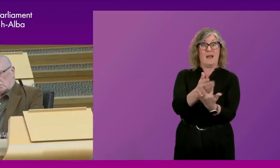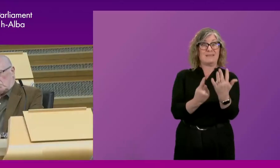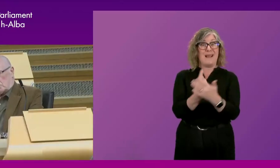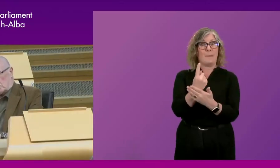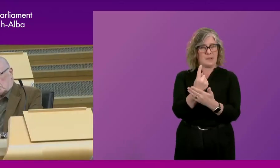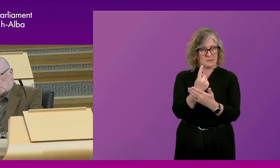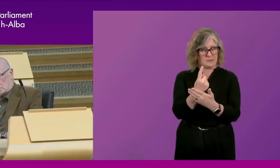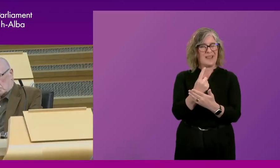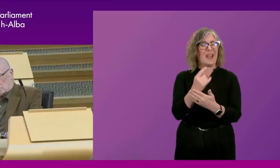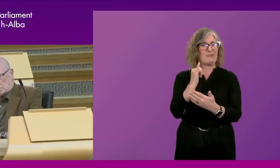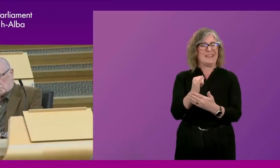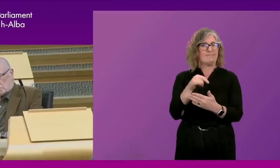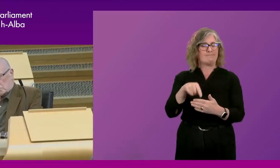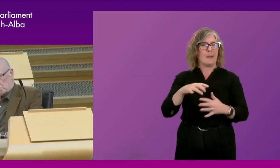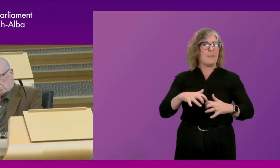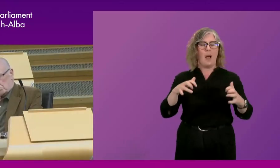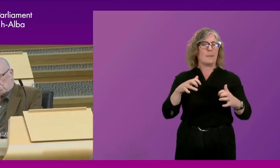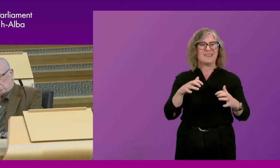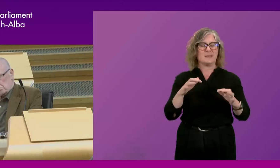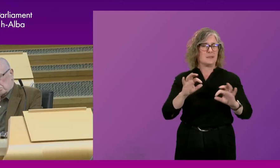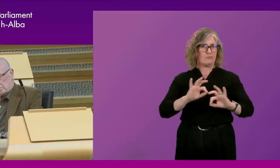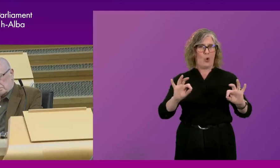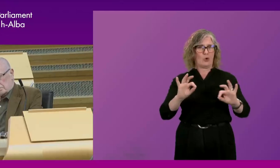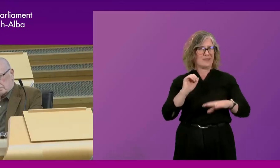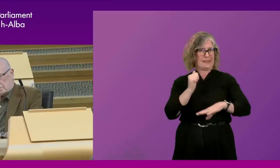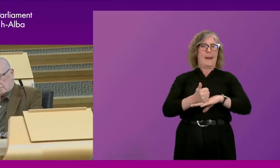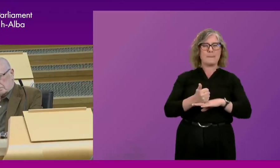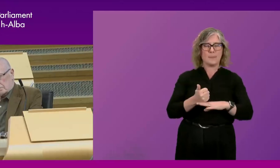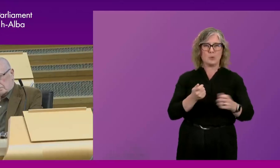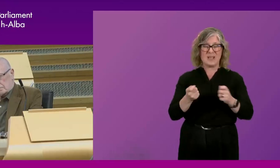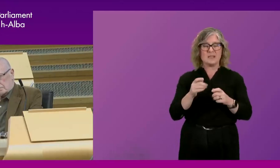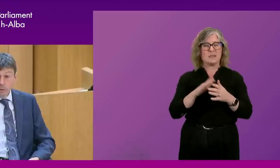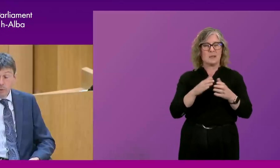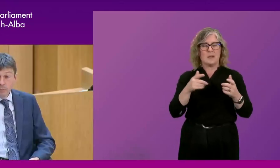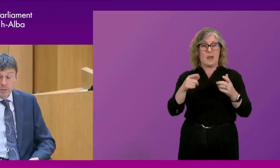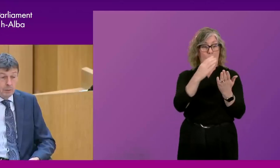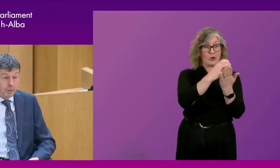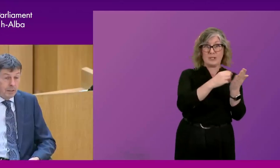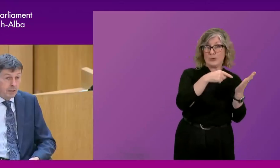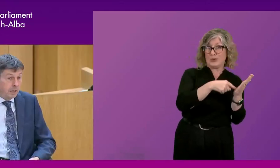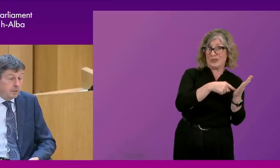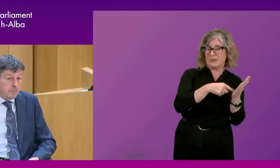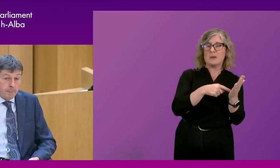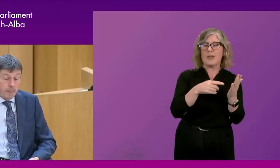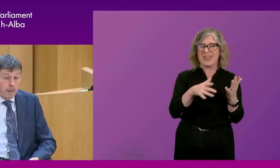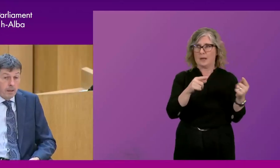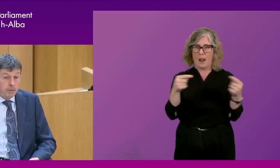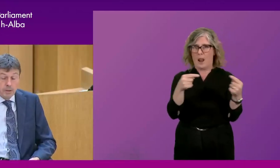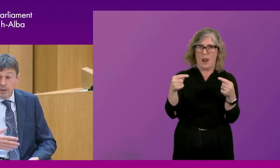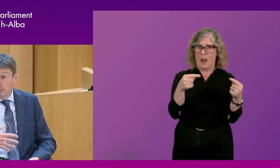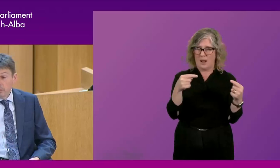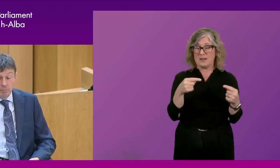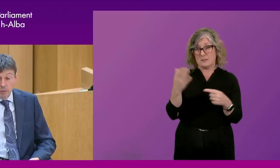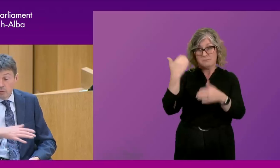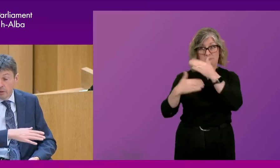set up to deal with has been the new divide in politics, which is along the constitution. So when the Parliament was set up in 99, uh,